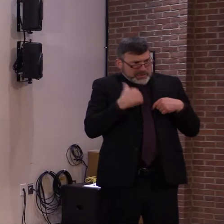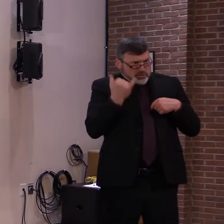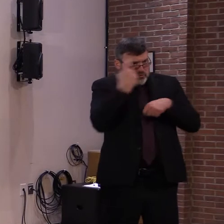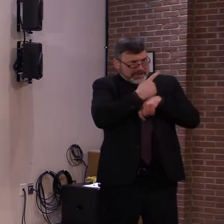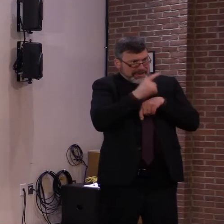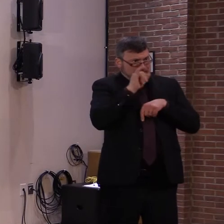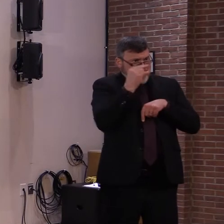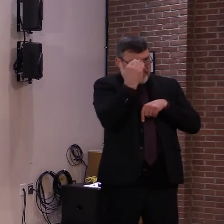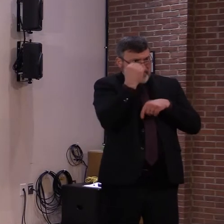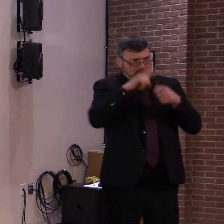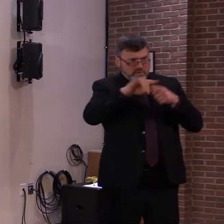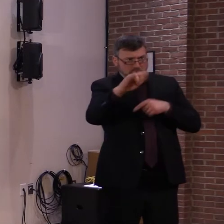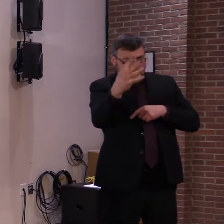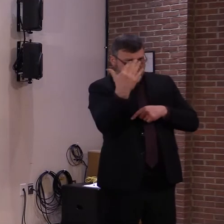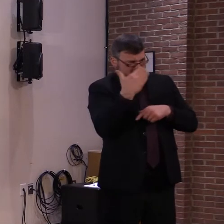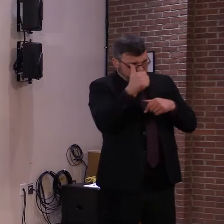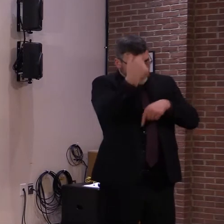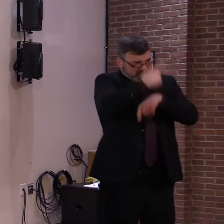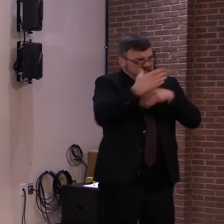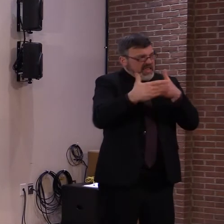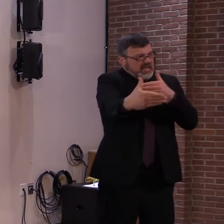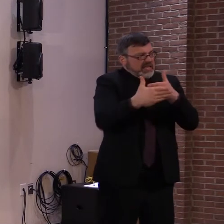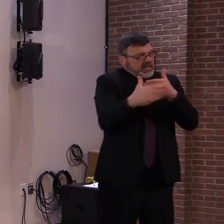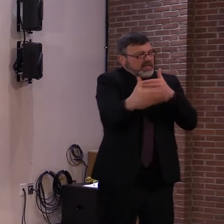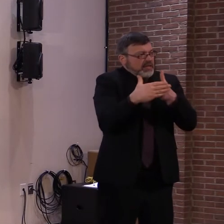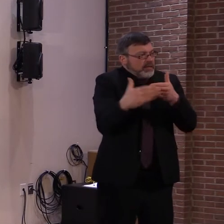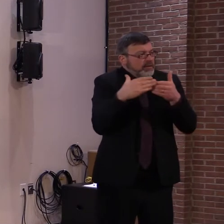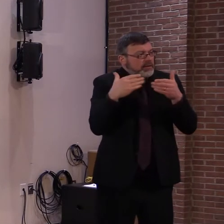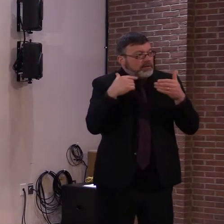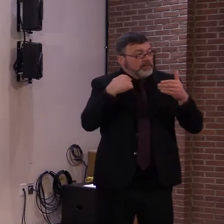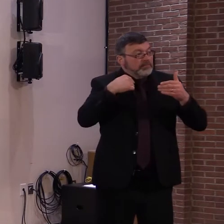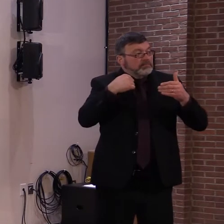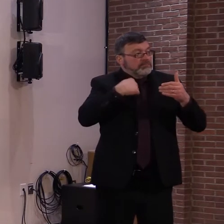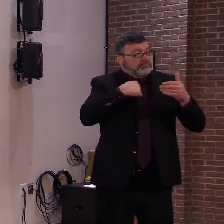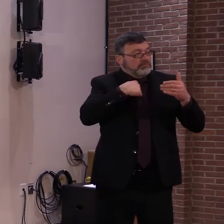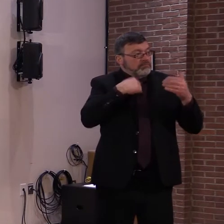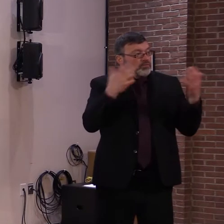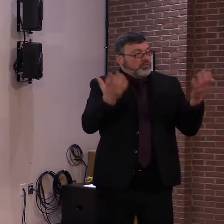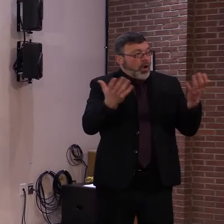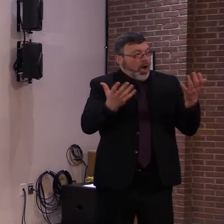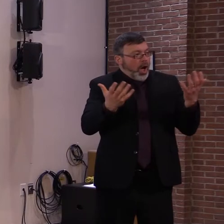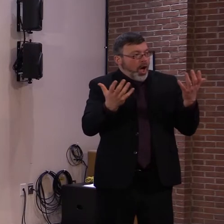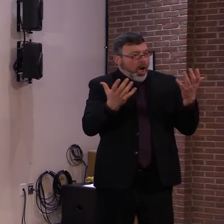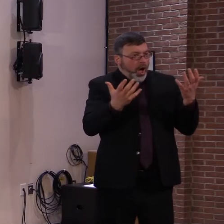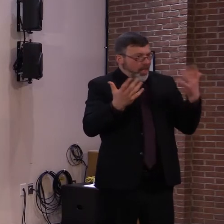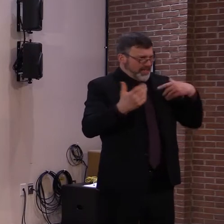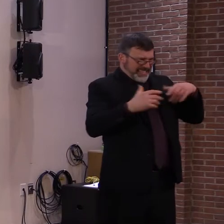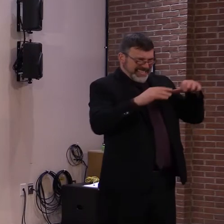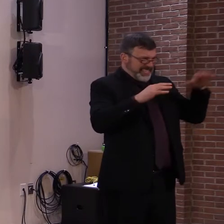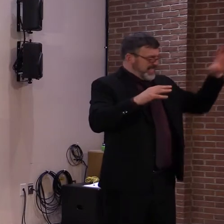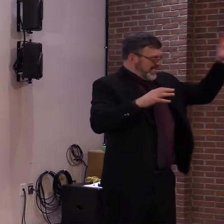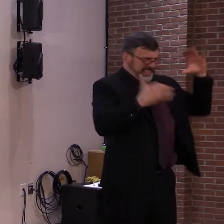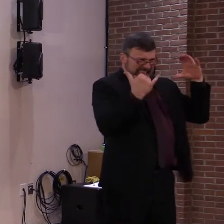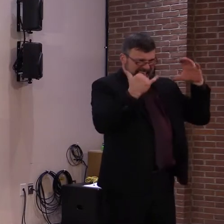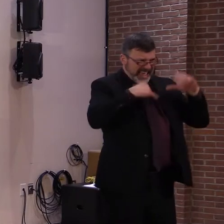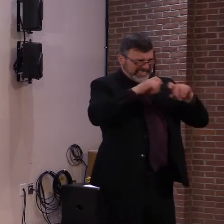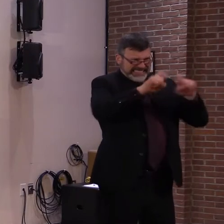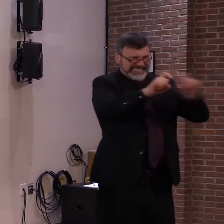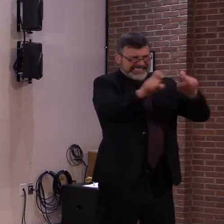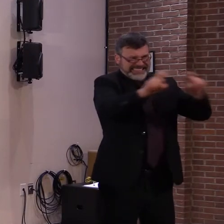we maximize the usage of available doses. For next week, we will grant